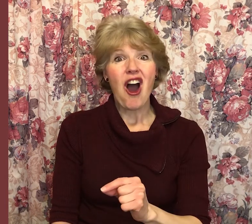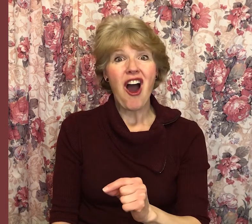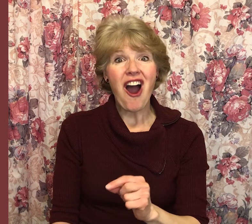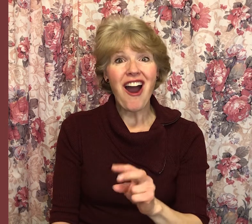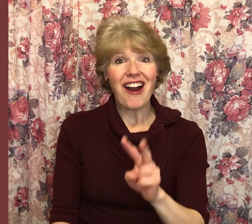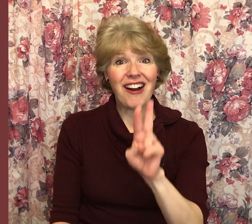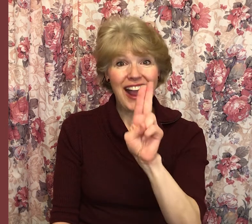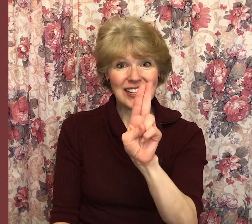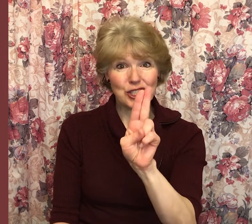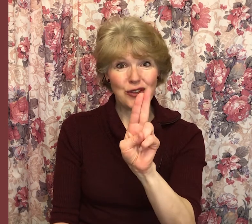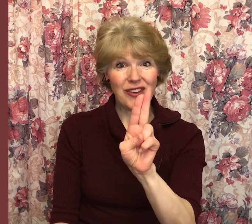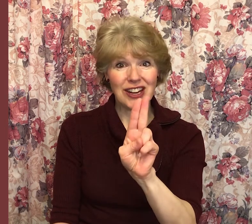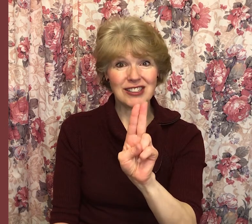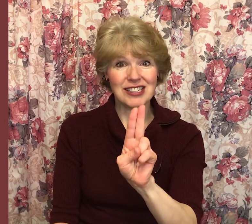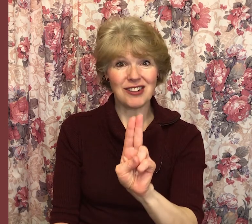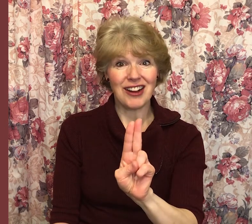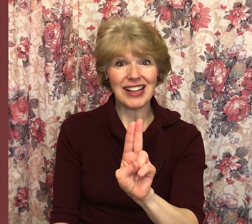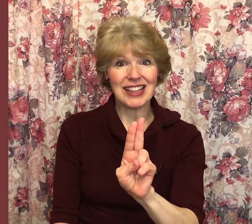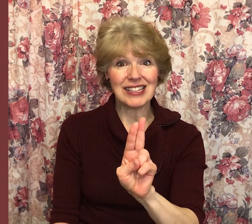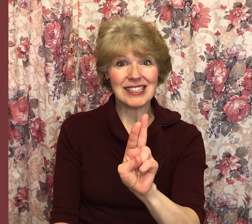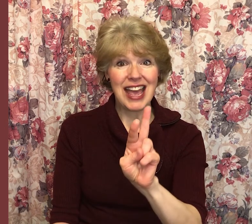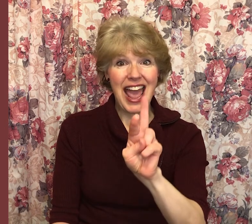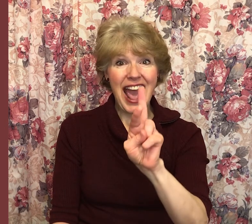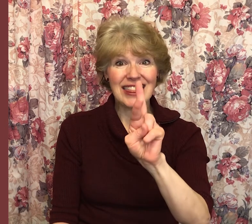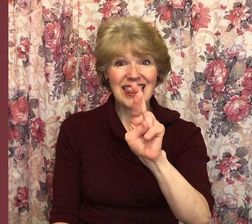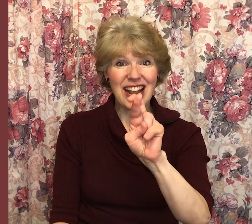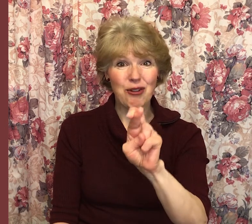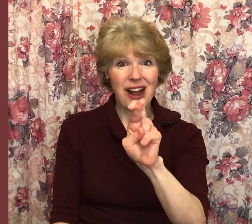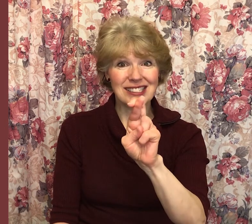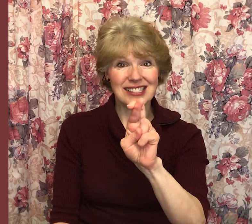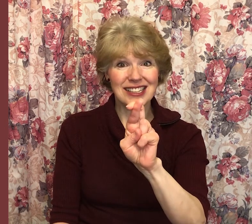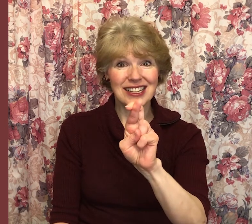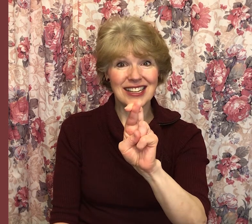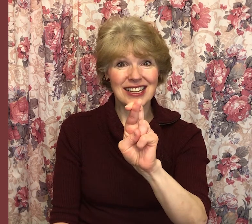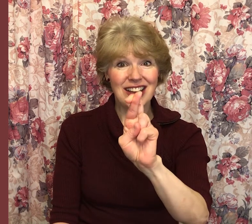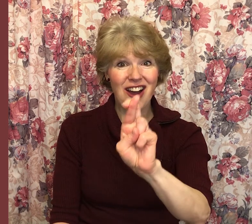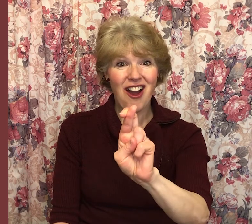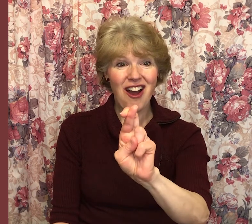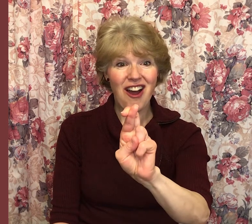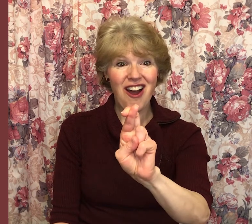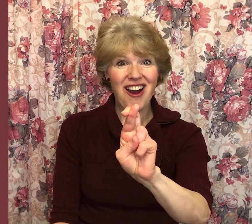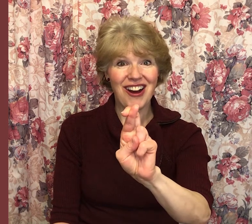R has two fingers that start like this, and then they cross. R.